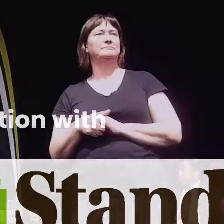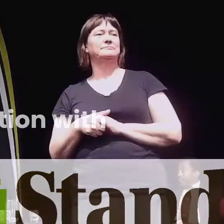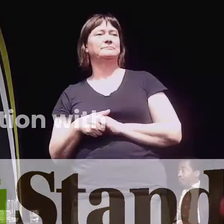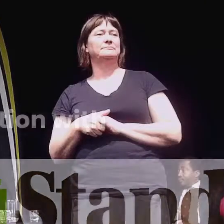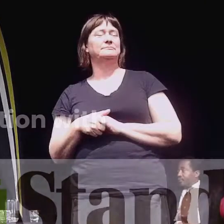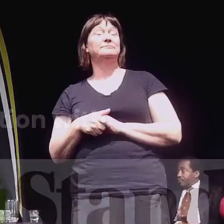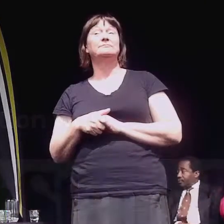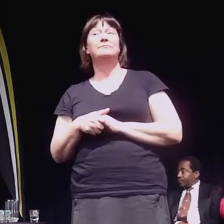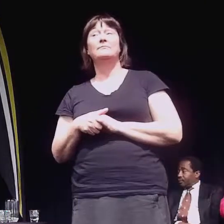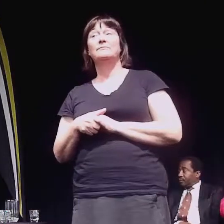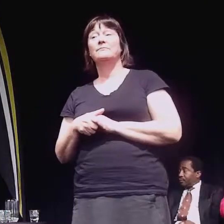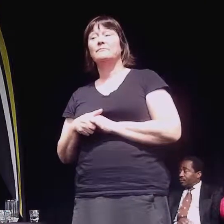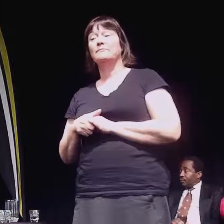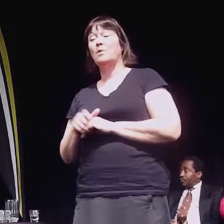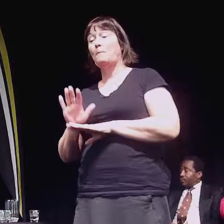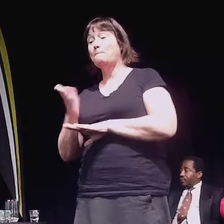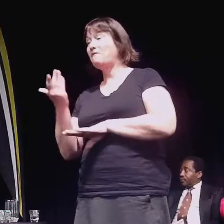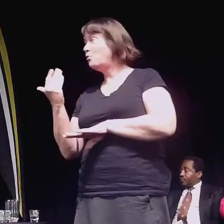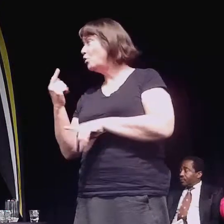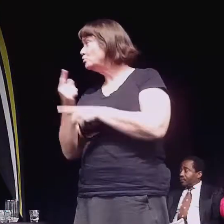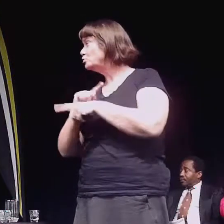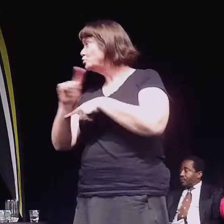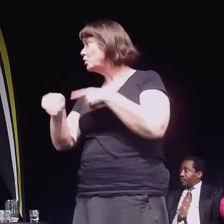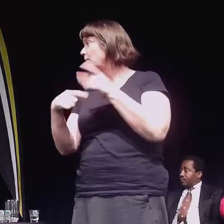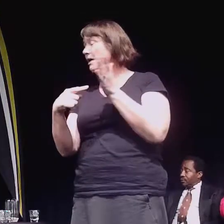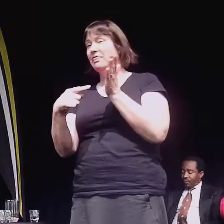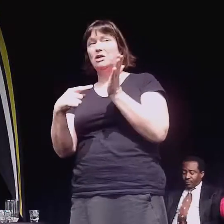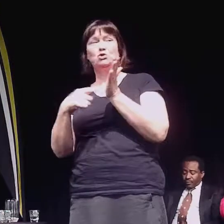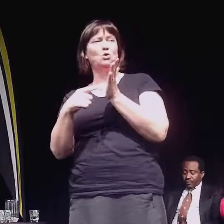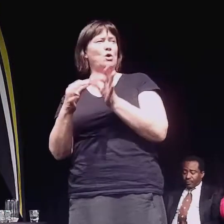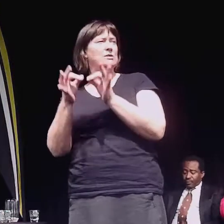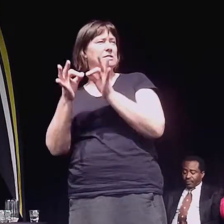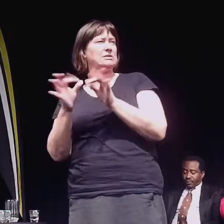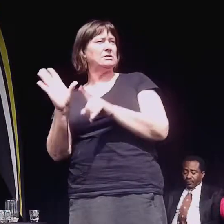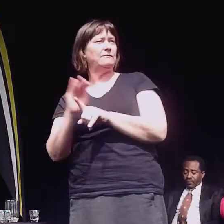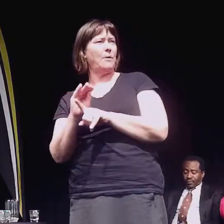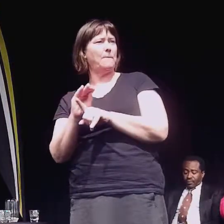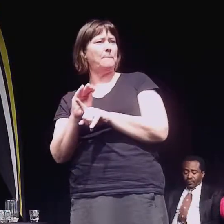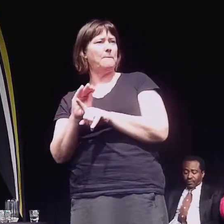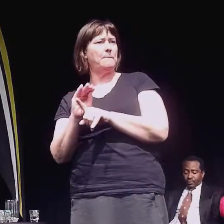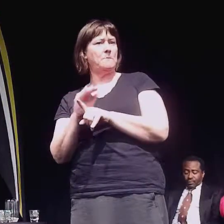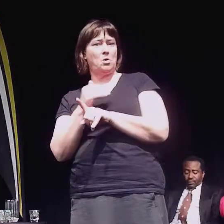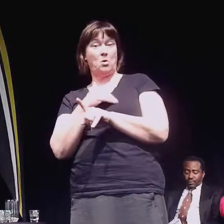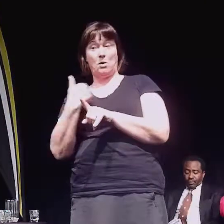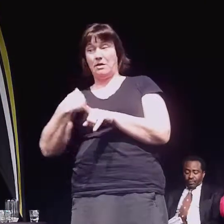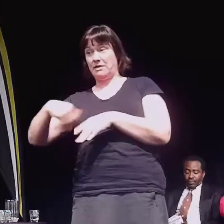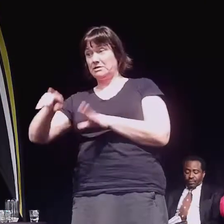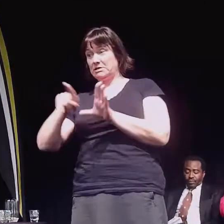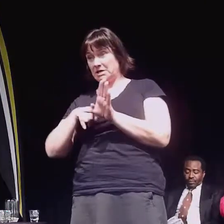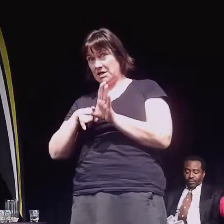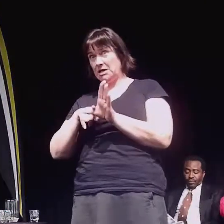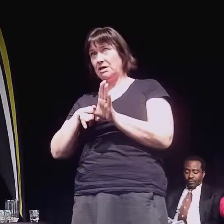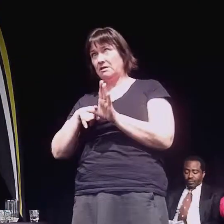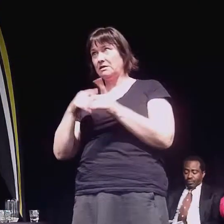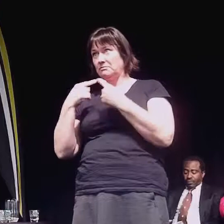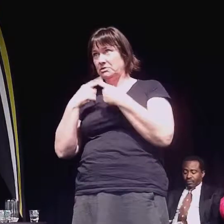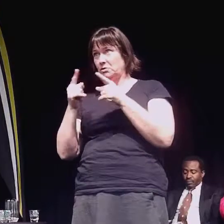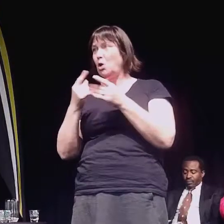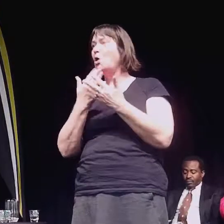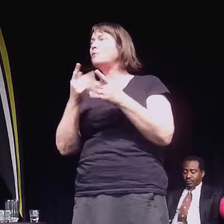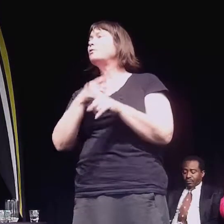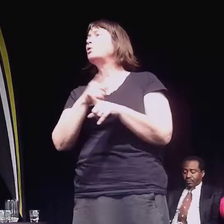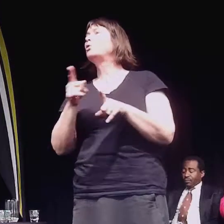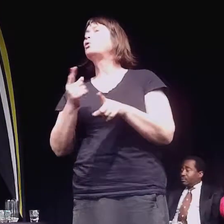You just touched on before the Toyota decision from earlier this year it came out I think. And many of you